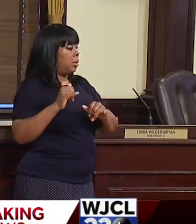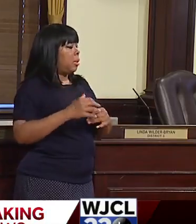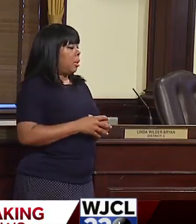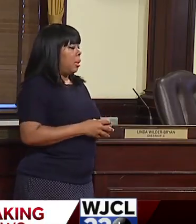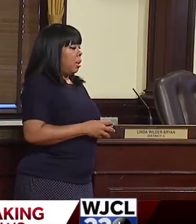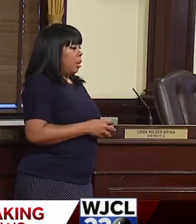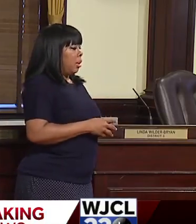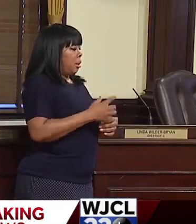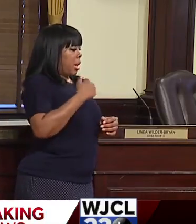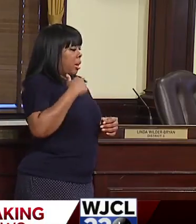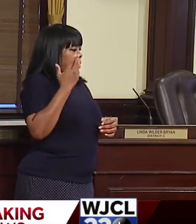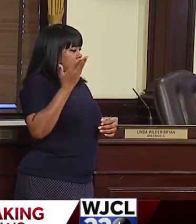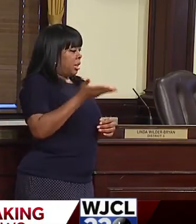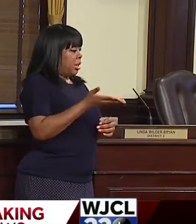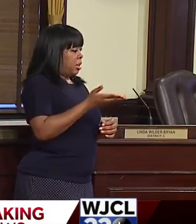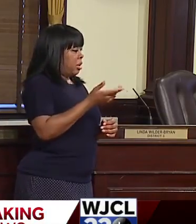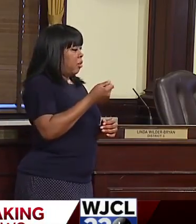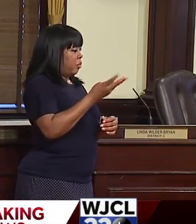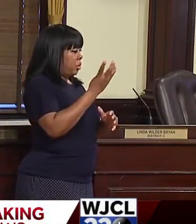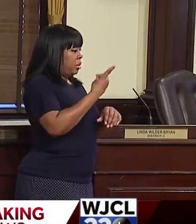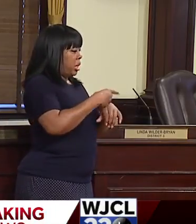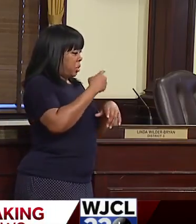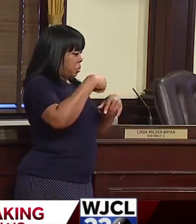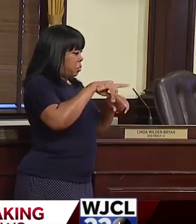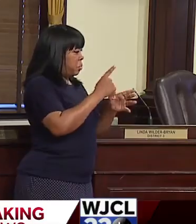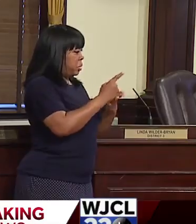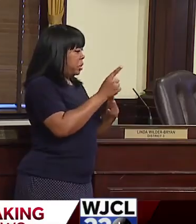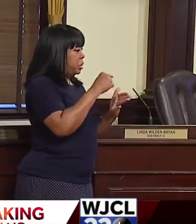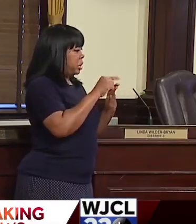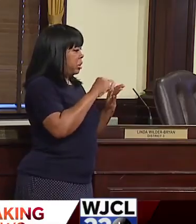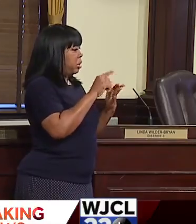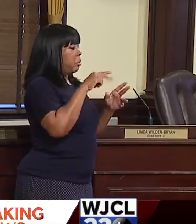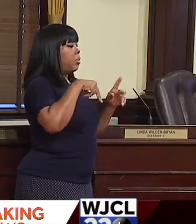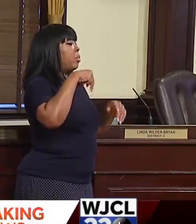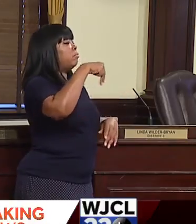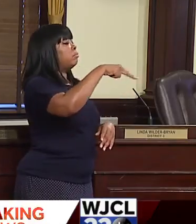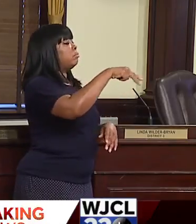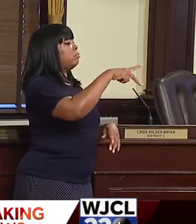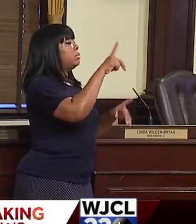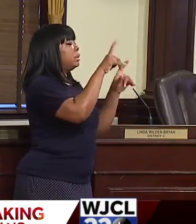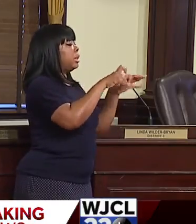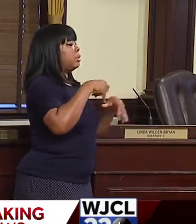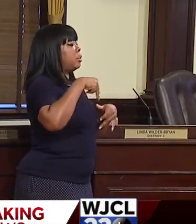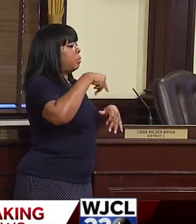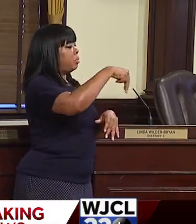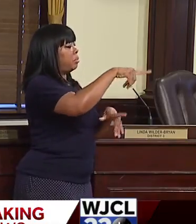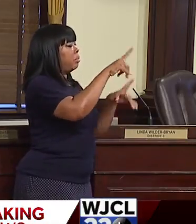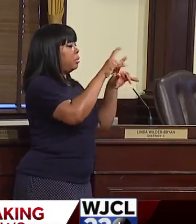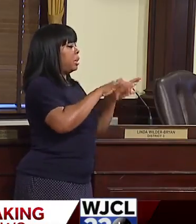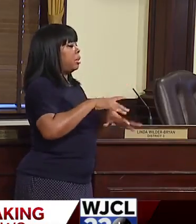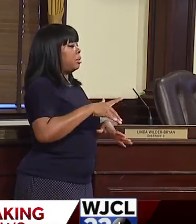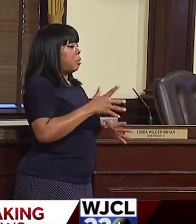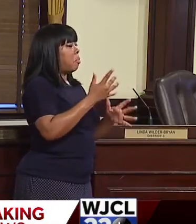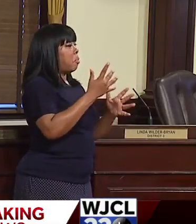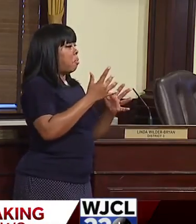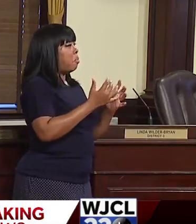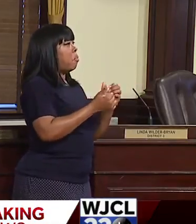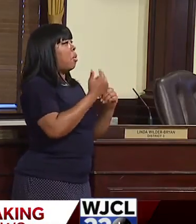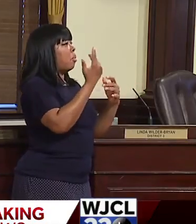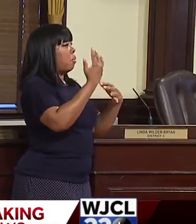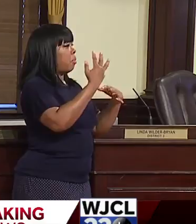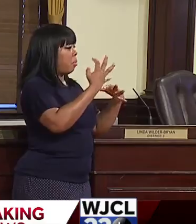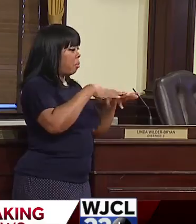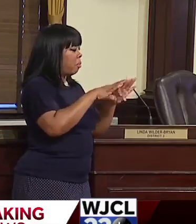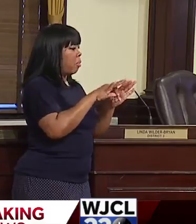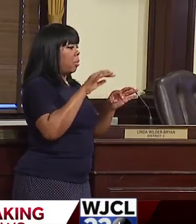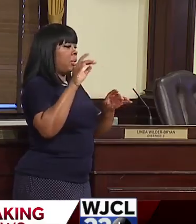case, and I was there a couple of days during the week, people were able to walk up. More importantly, people were walking up from the